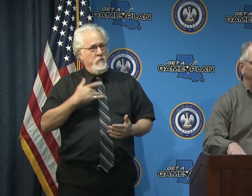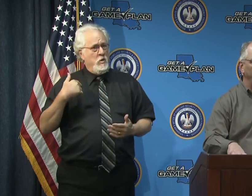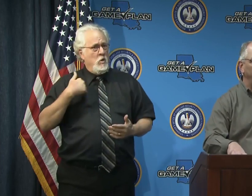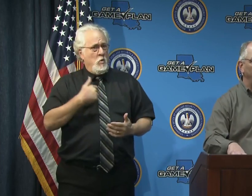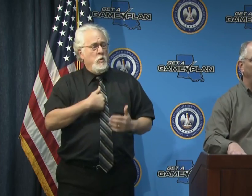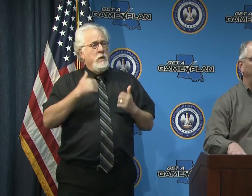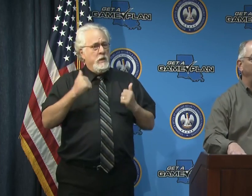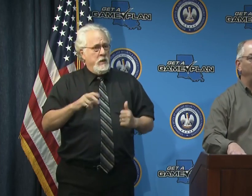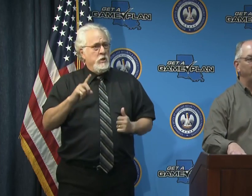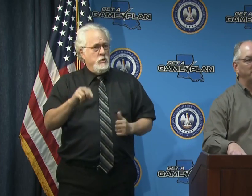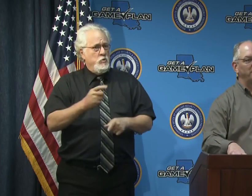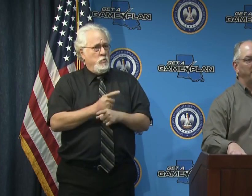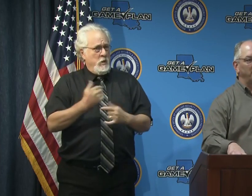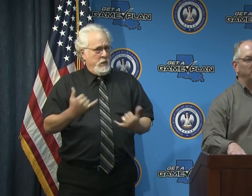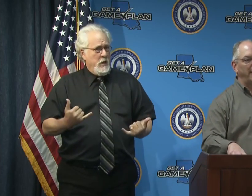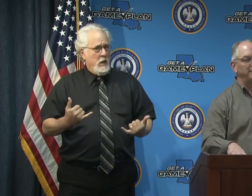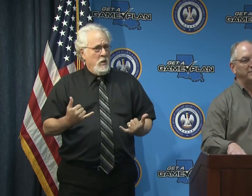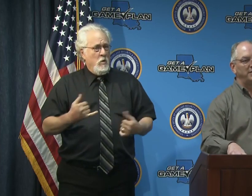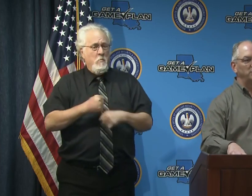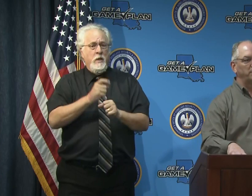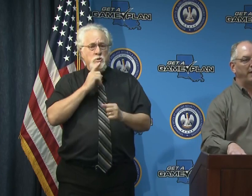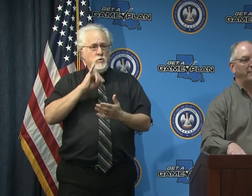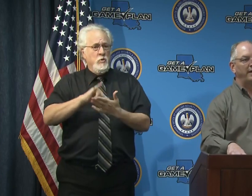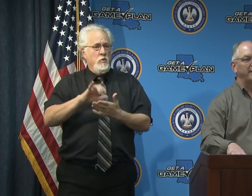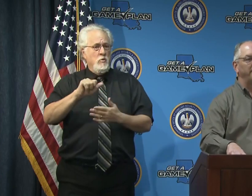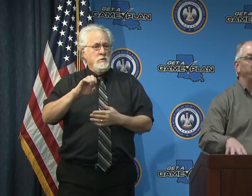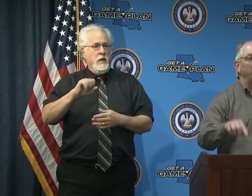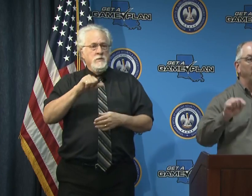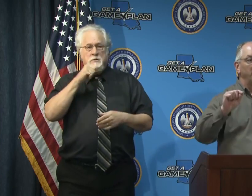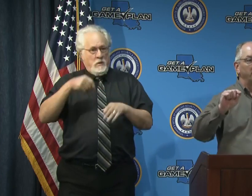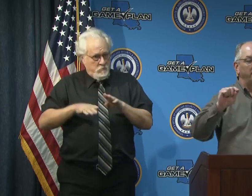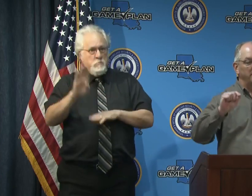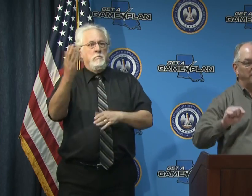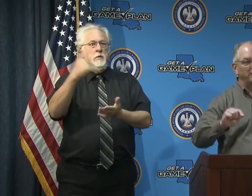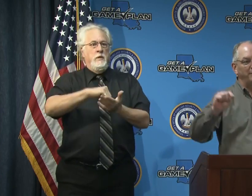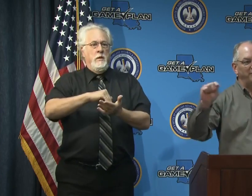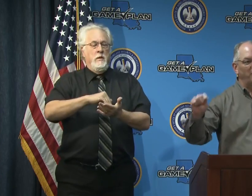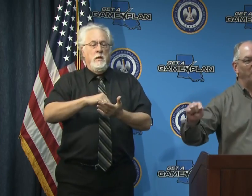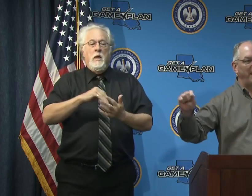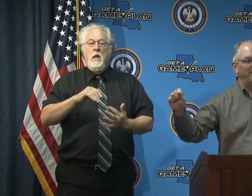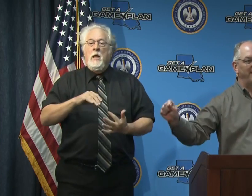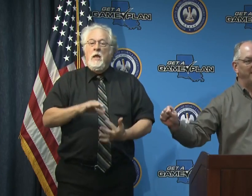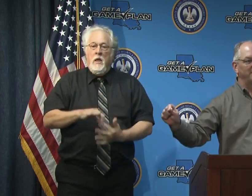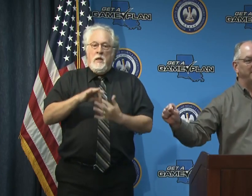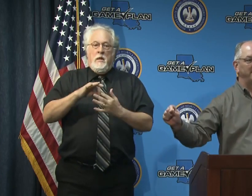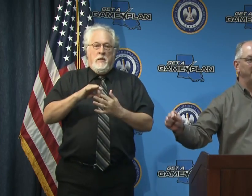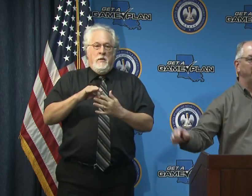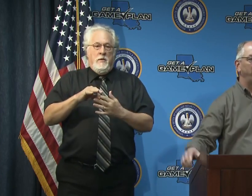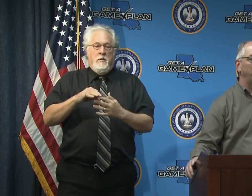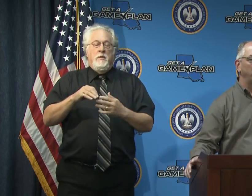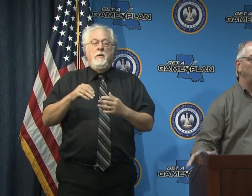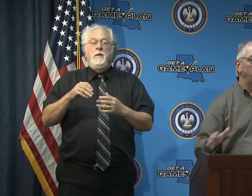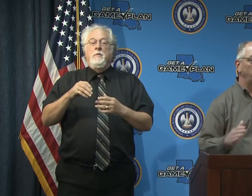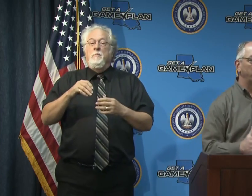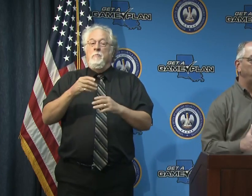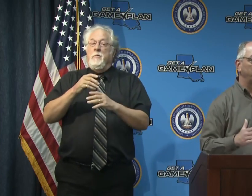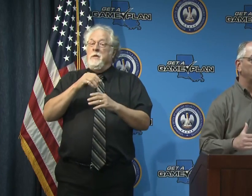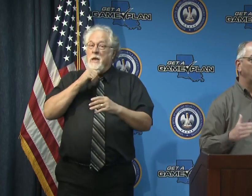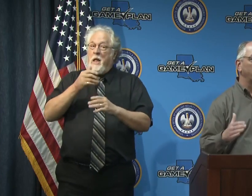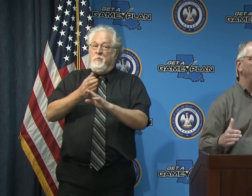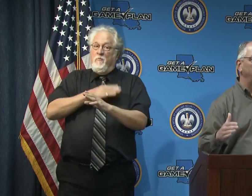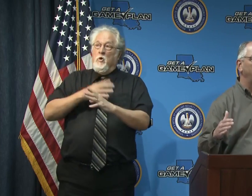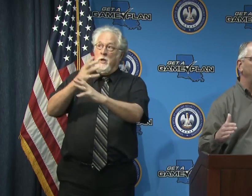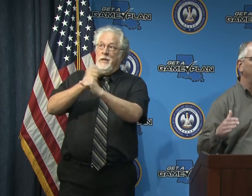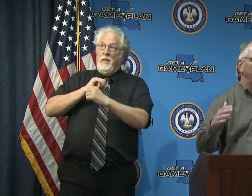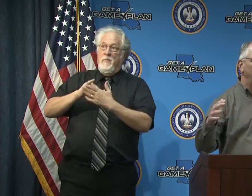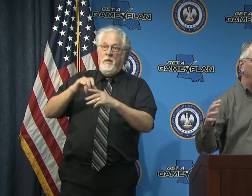reasonably do right now to ensure that those cases don't spike back up especially before we have that additional testing capacity which we expect